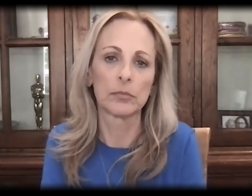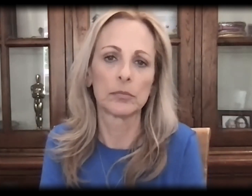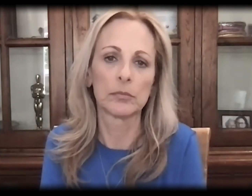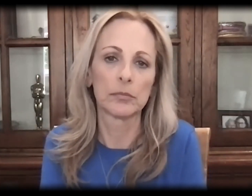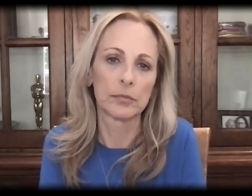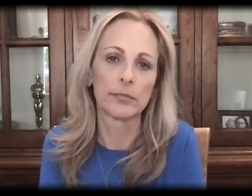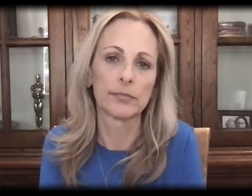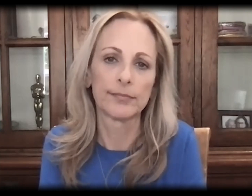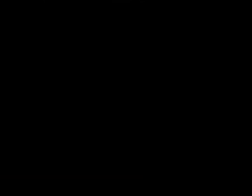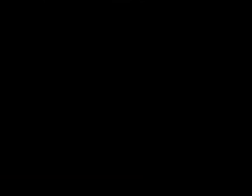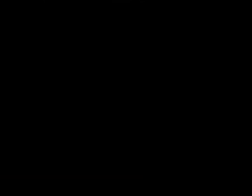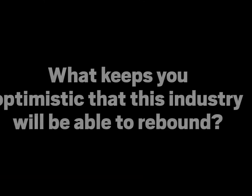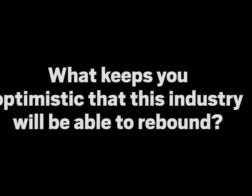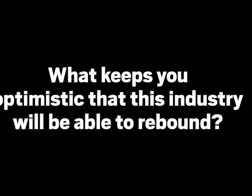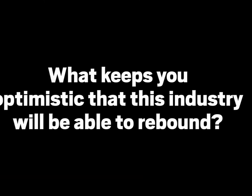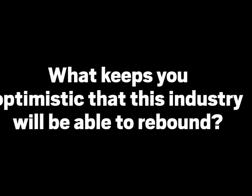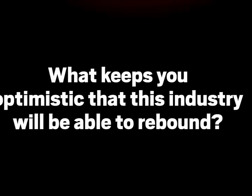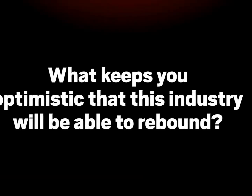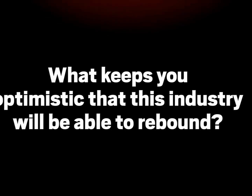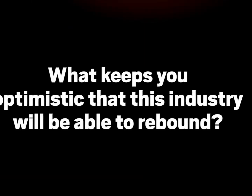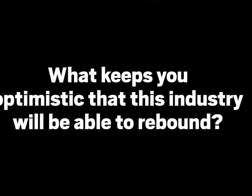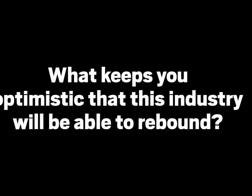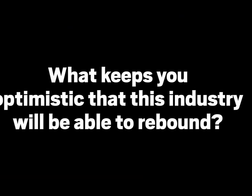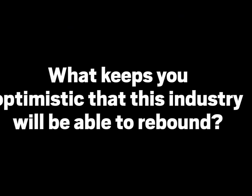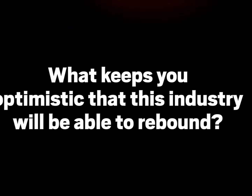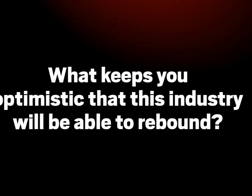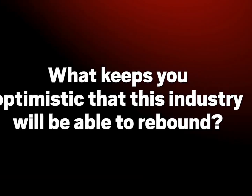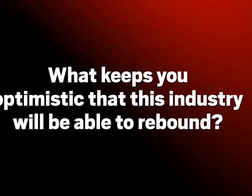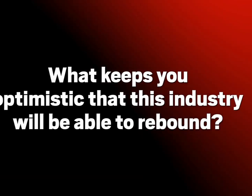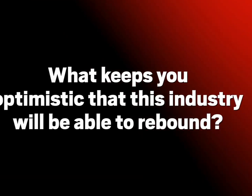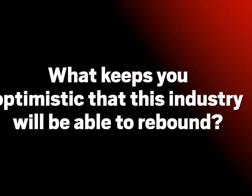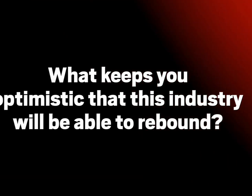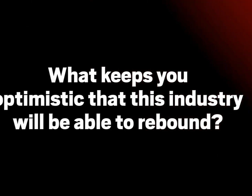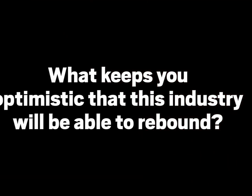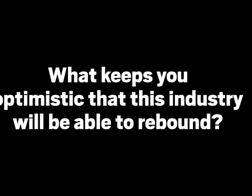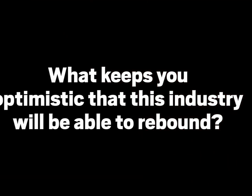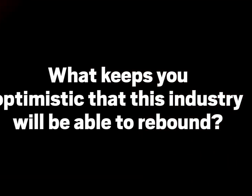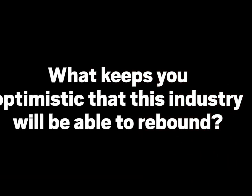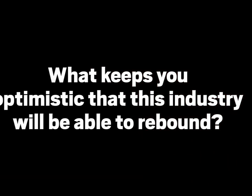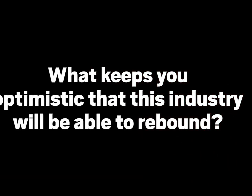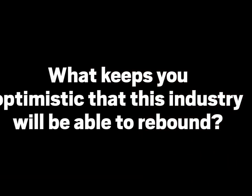to be deaf out there. What keeps you optimistic that this industry will be able to rebound?